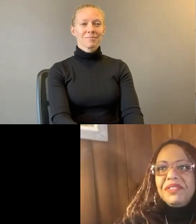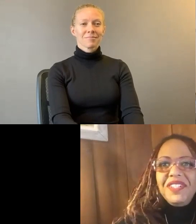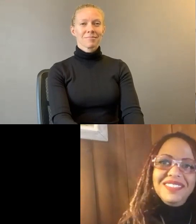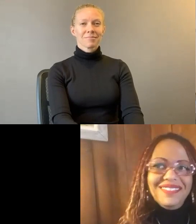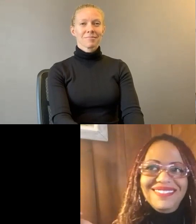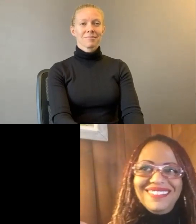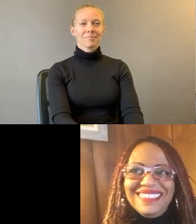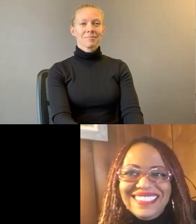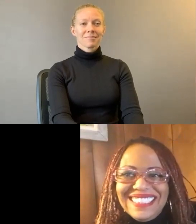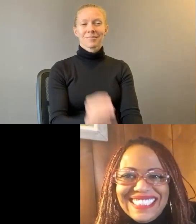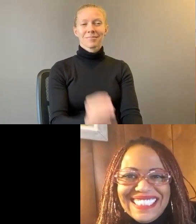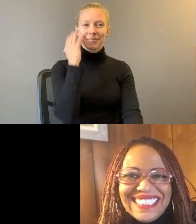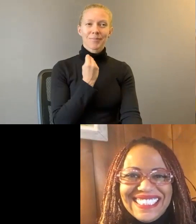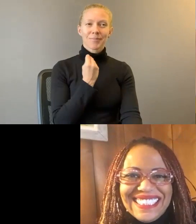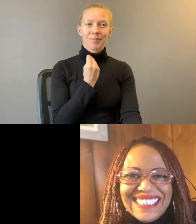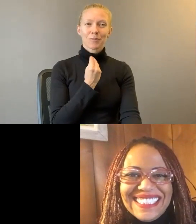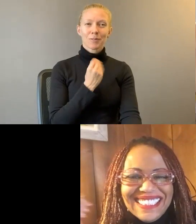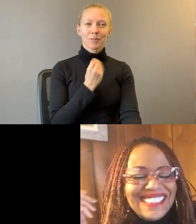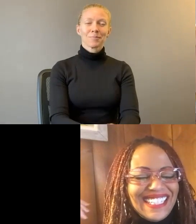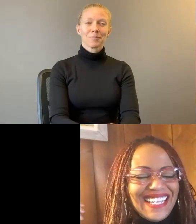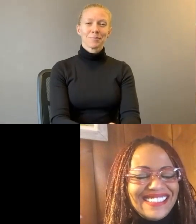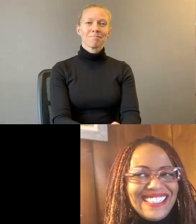Beautiful. Yeah, that was amazing. are. I hope see So you'll Phase. You you're What